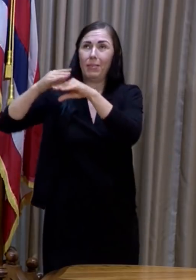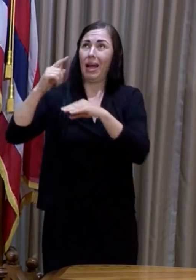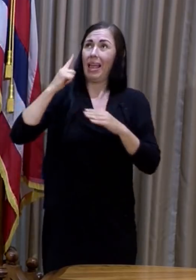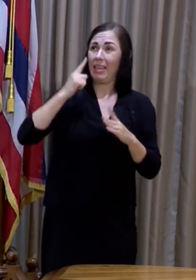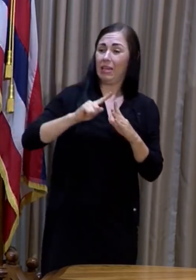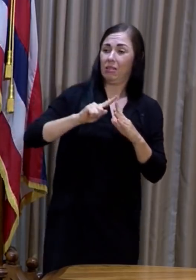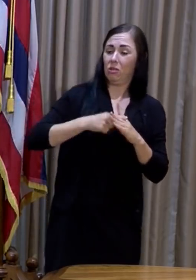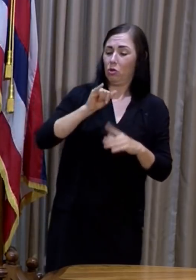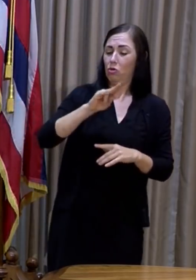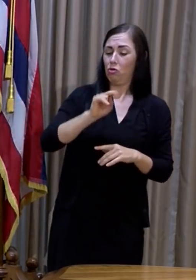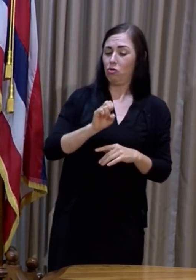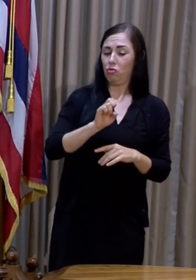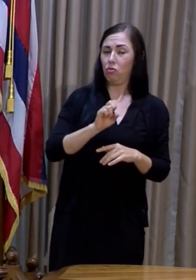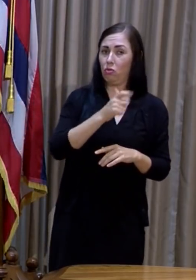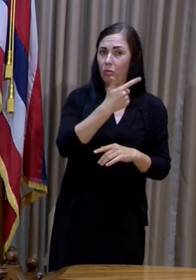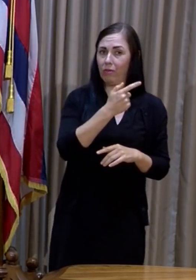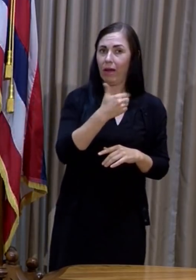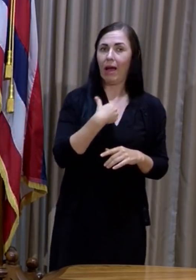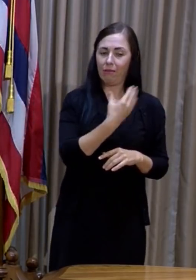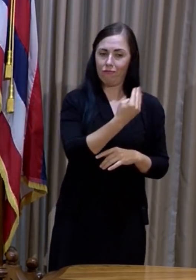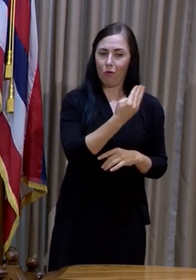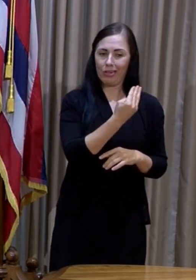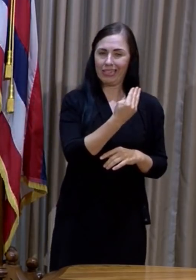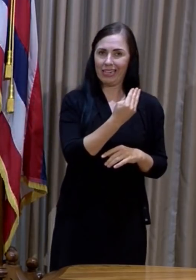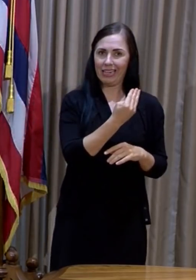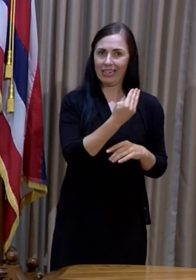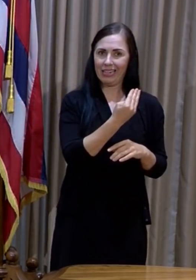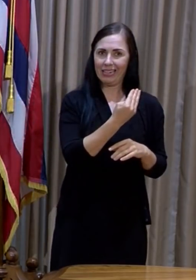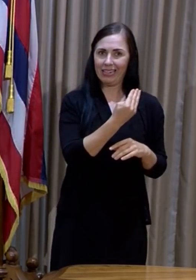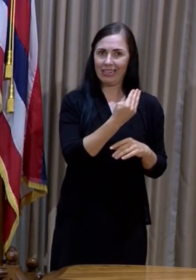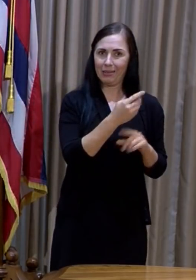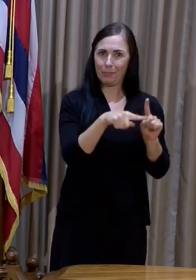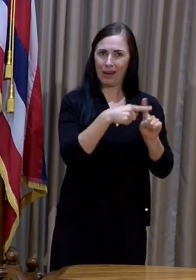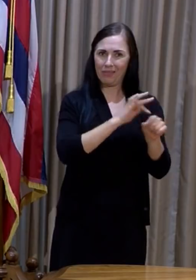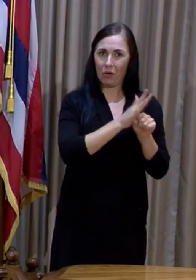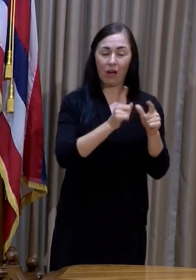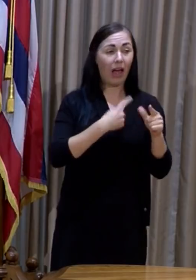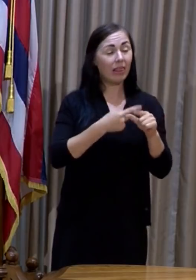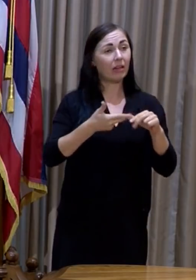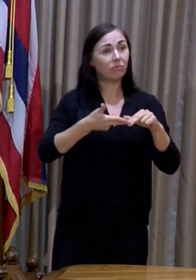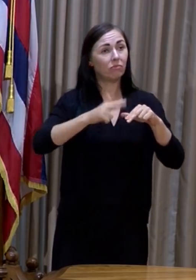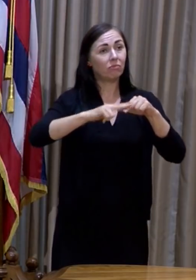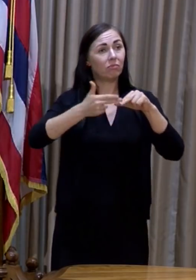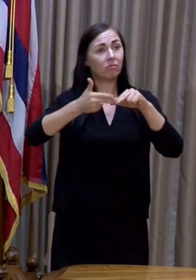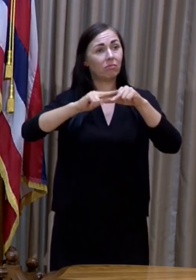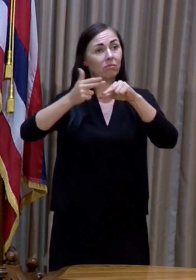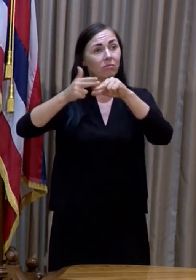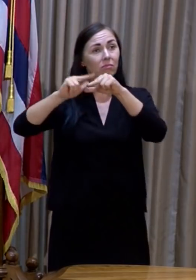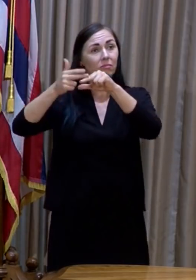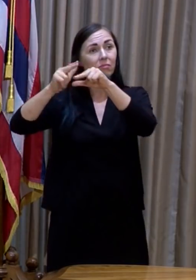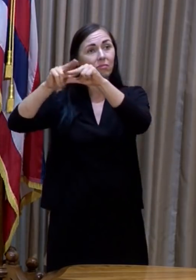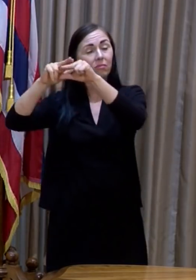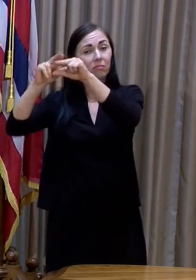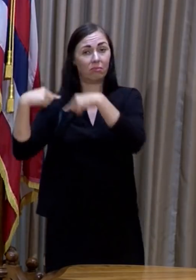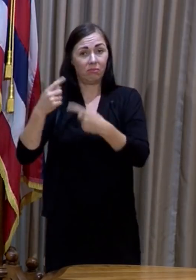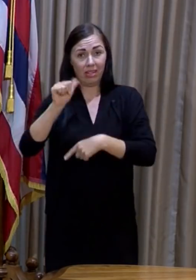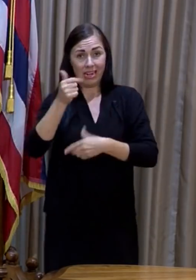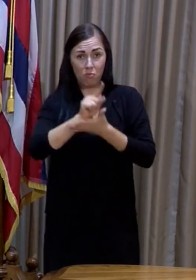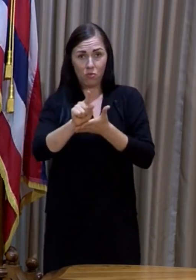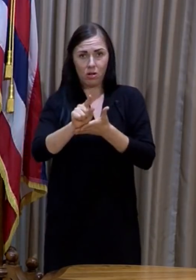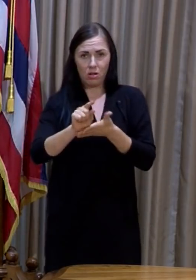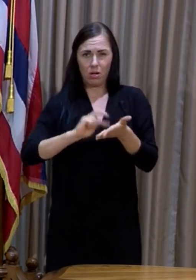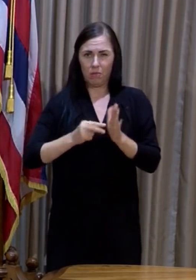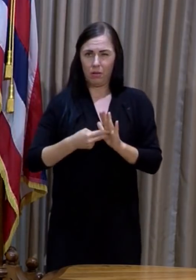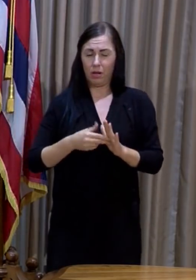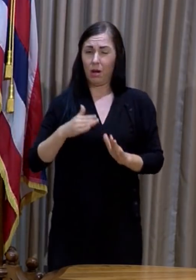at like 14 cases. And we have just steadily climbed since then. And so really the question to me is, what are we